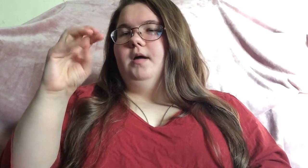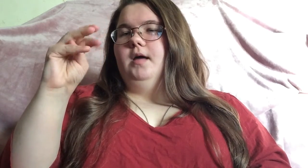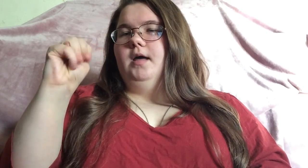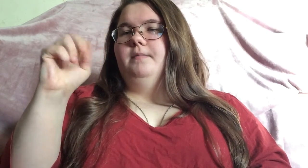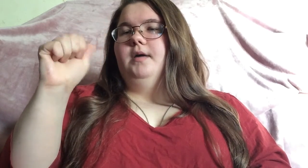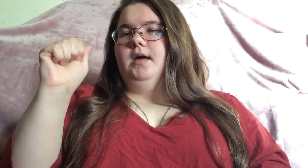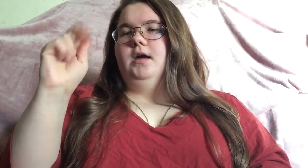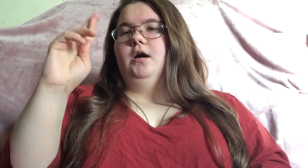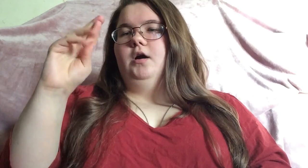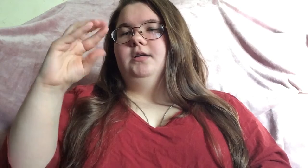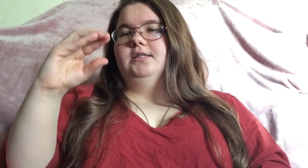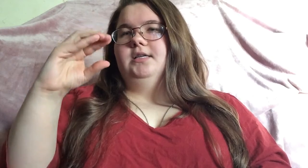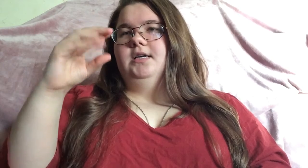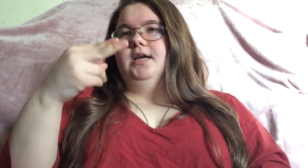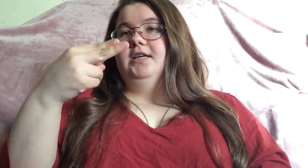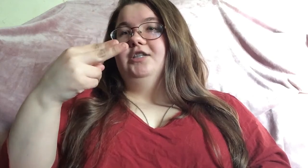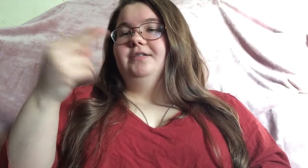m-a-r-c-h